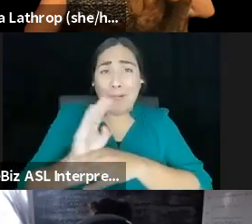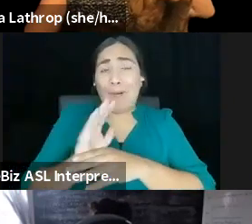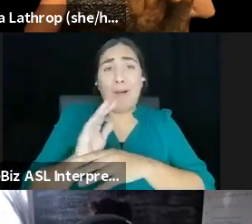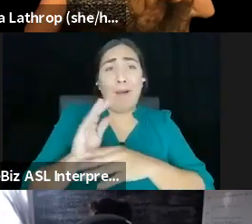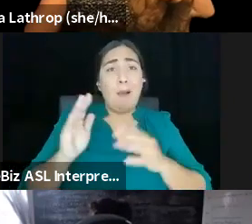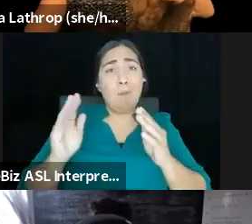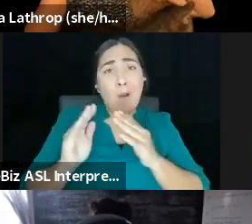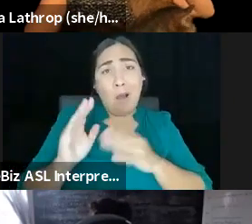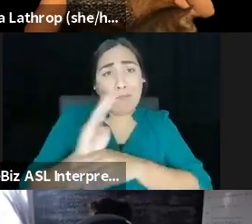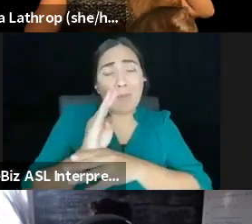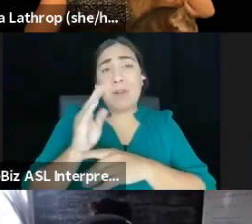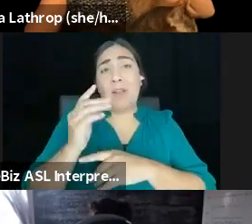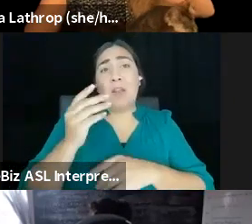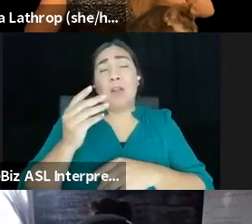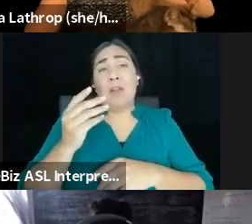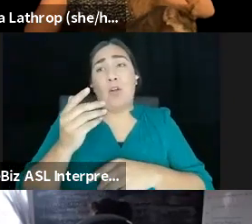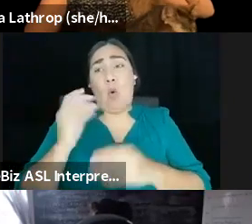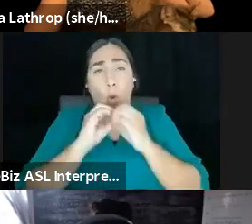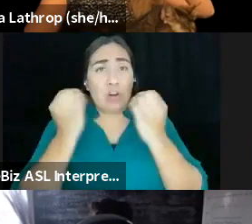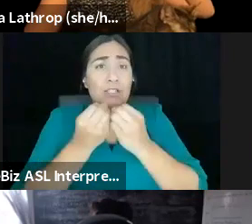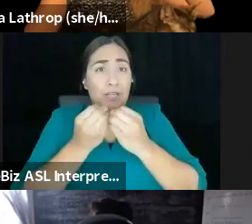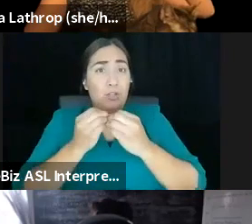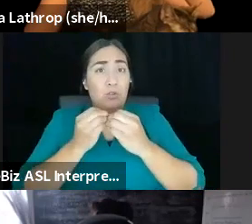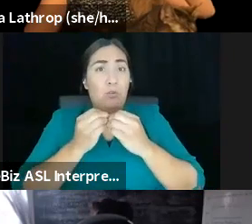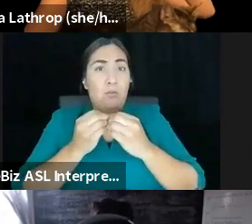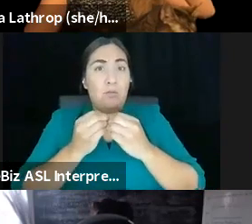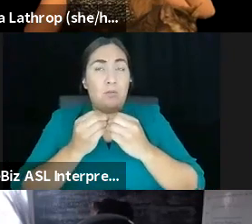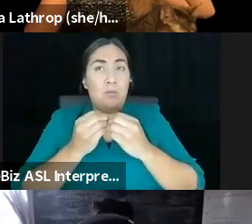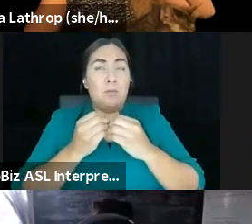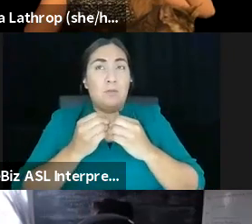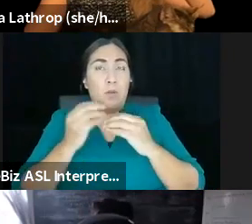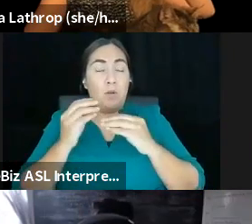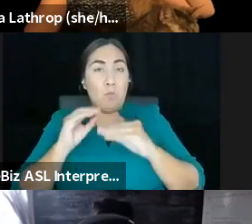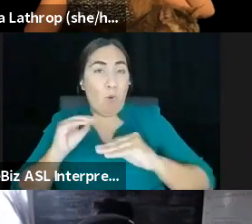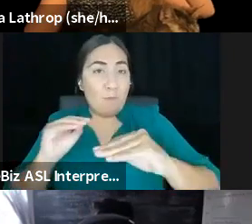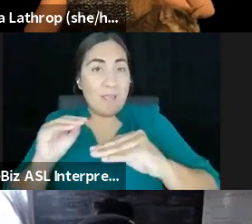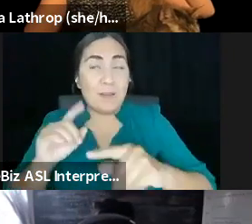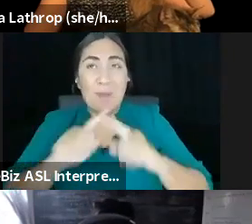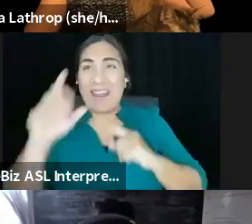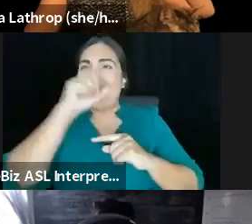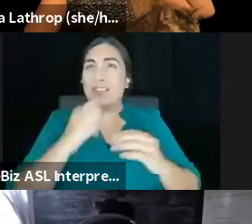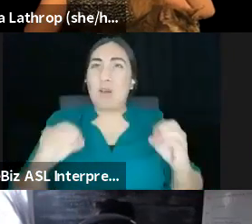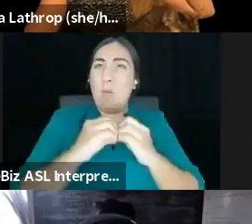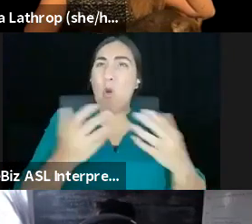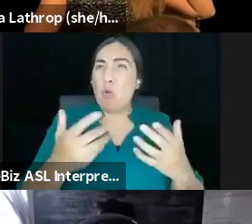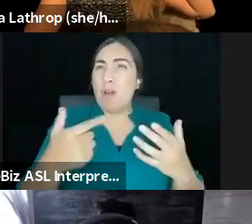movement. So I guess more what I'm saying is like the branding of words